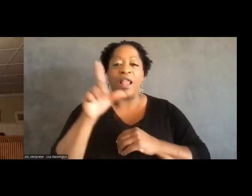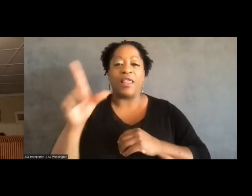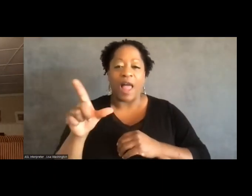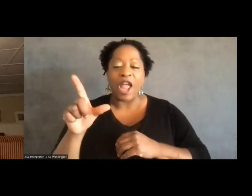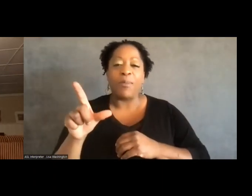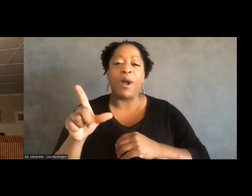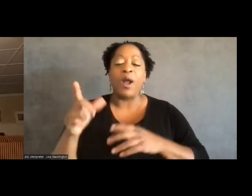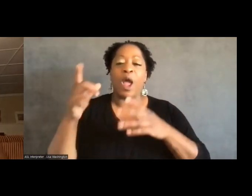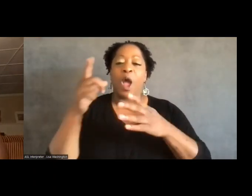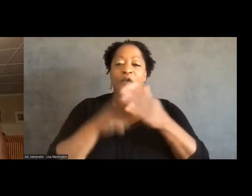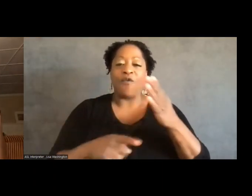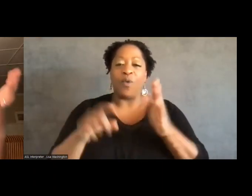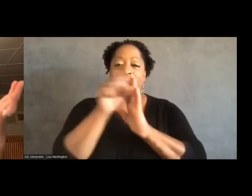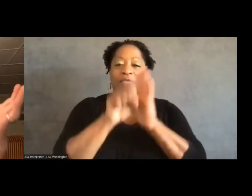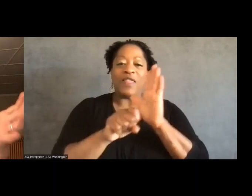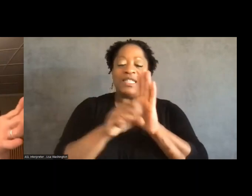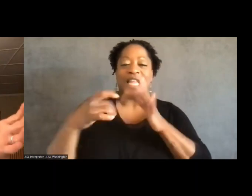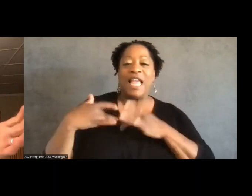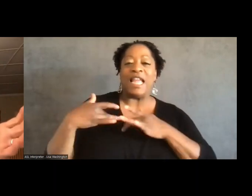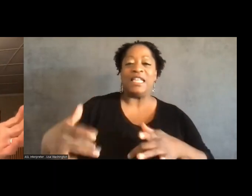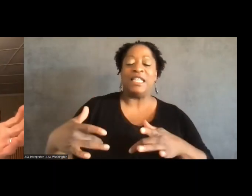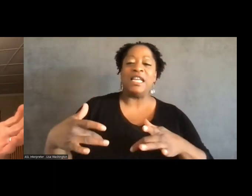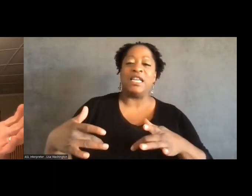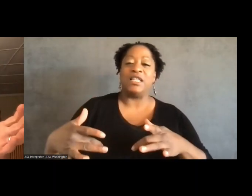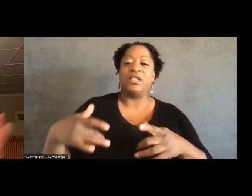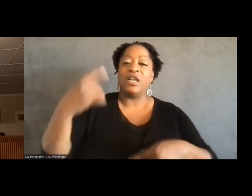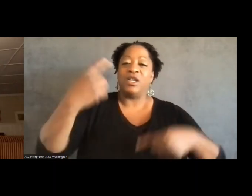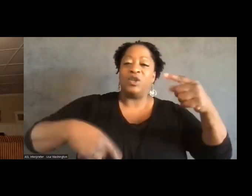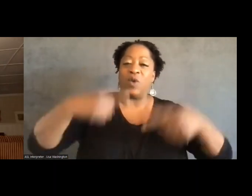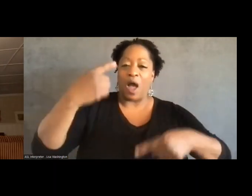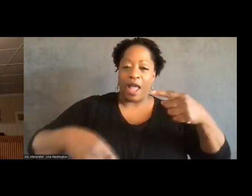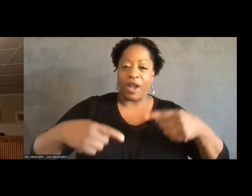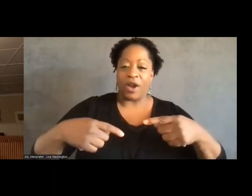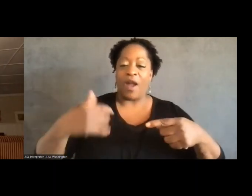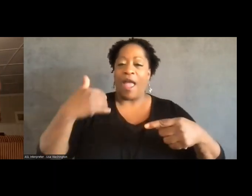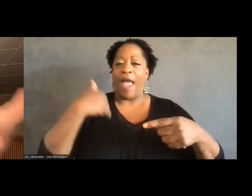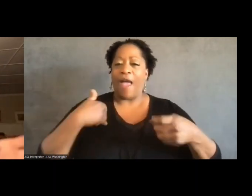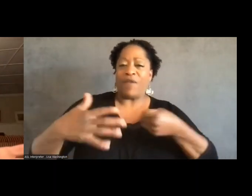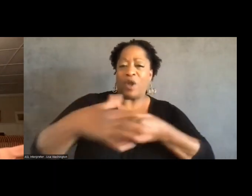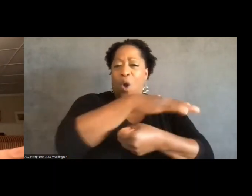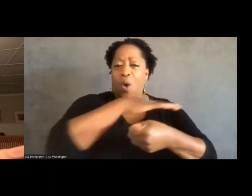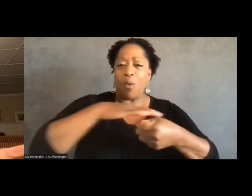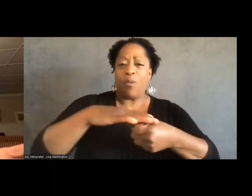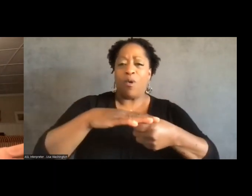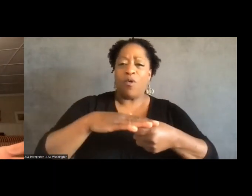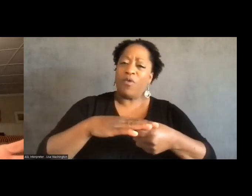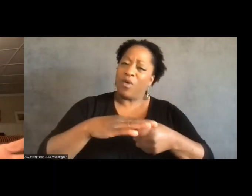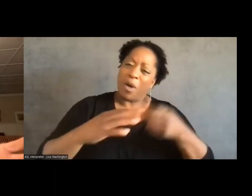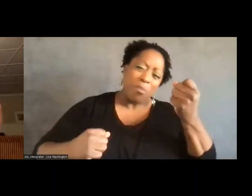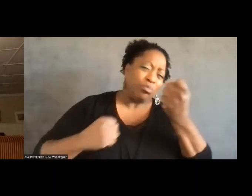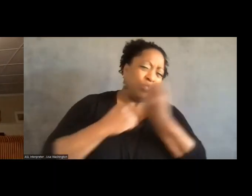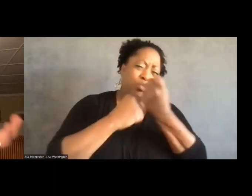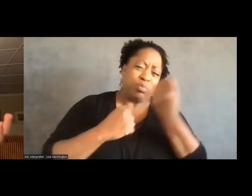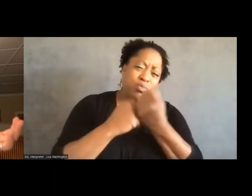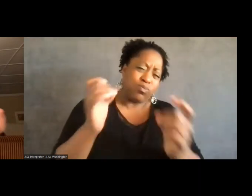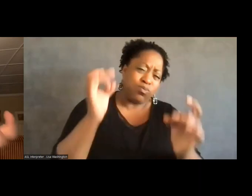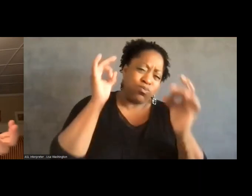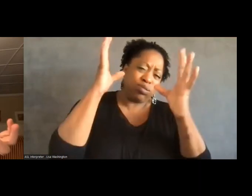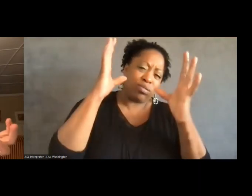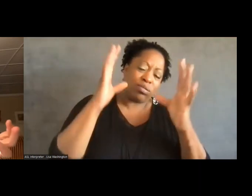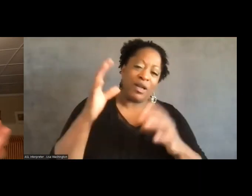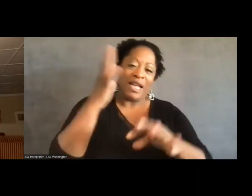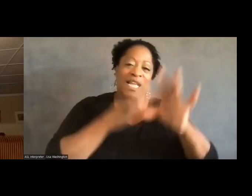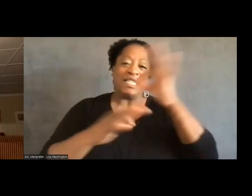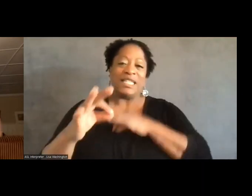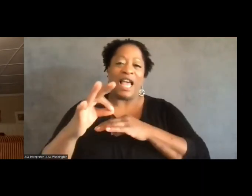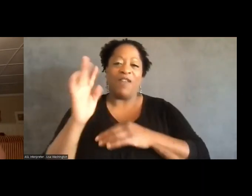argue about having overwhelming local support for a prison, or about the role of outside agitators, right? We now have this